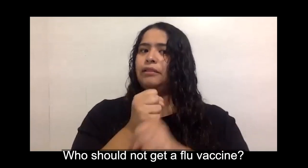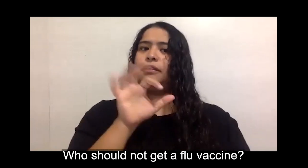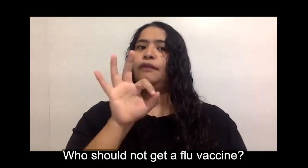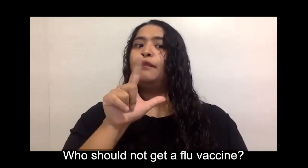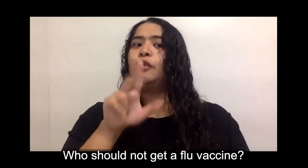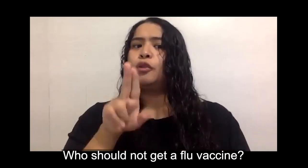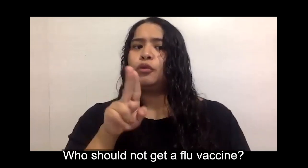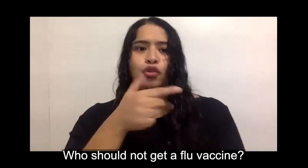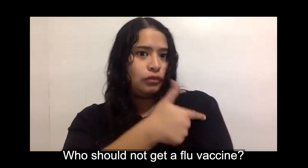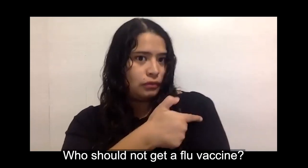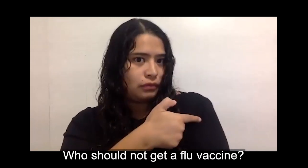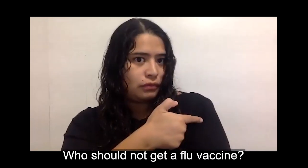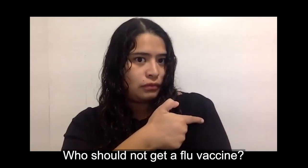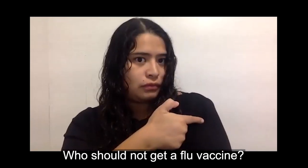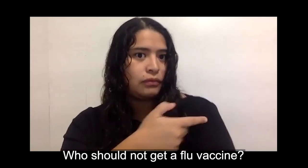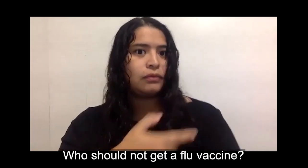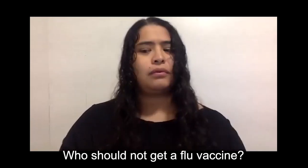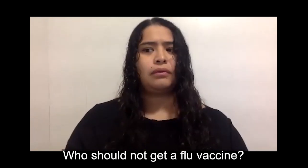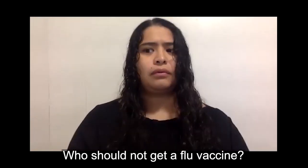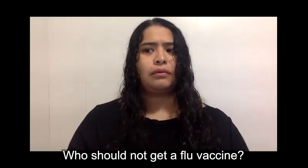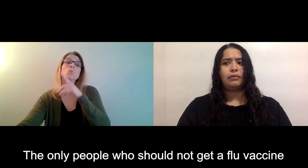Who should not get a flu vaccine?